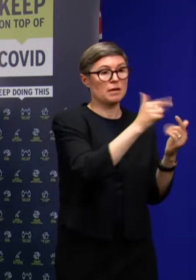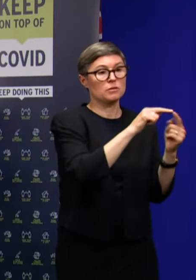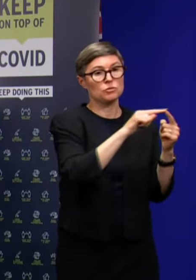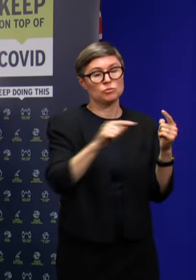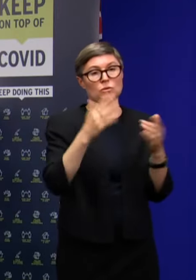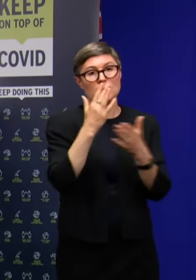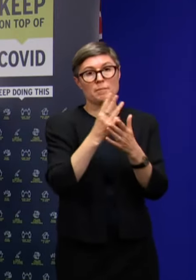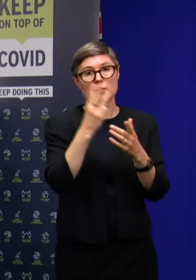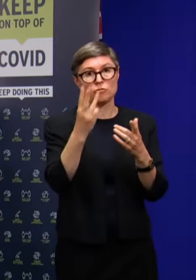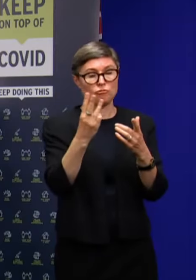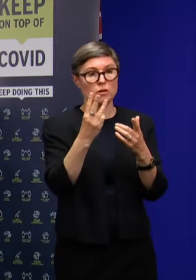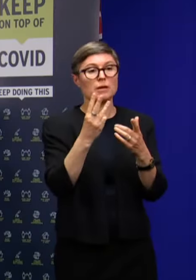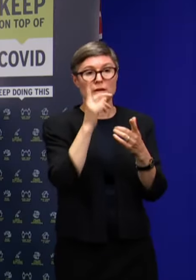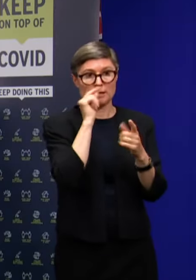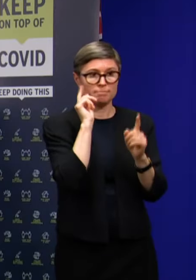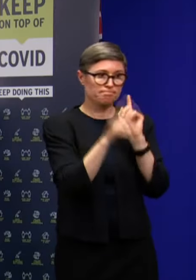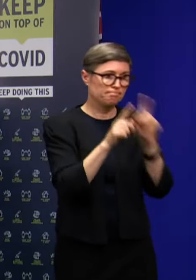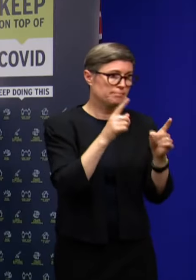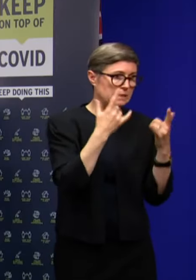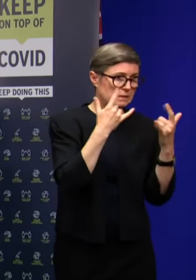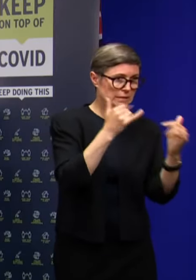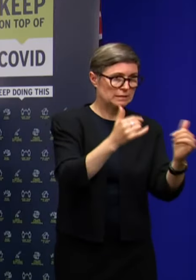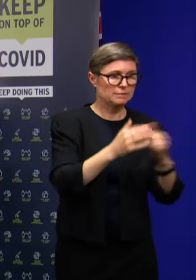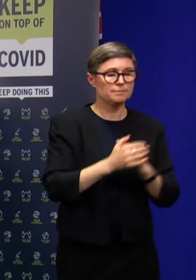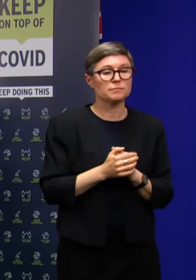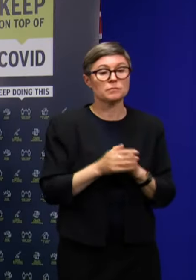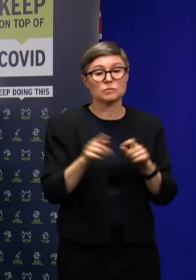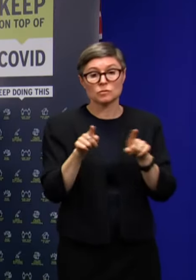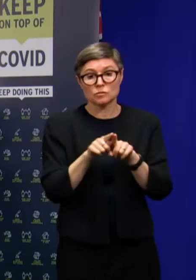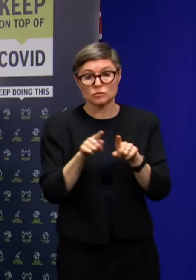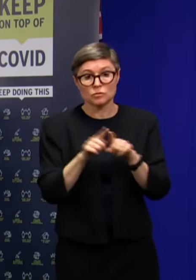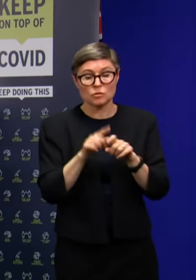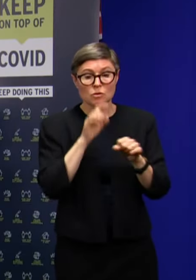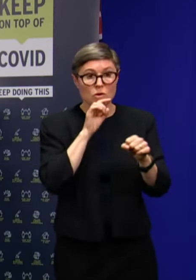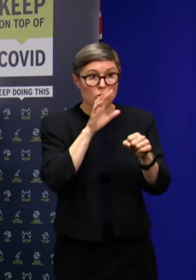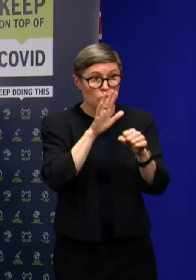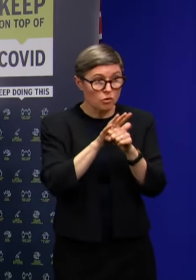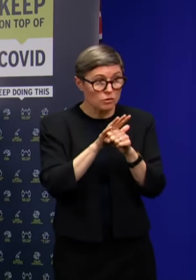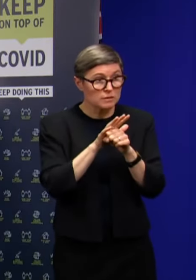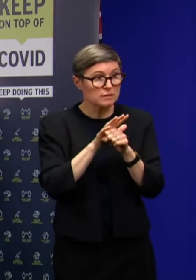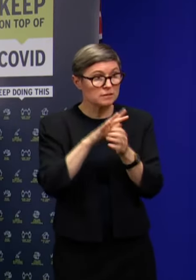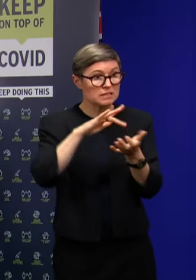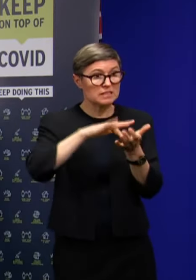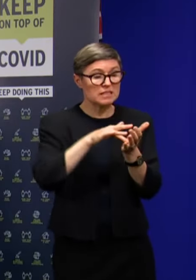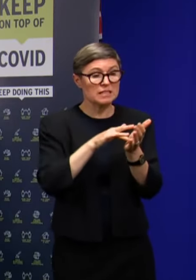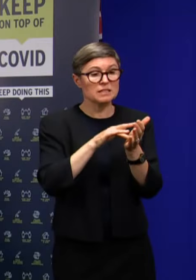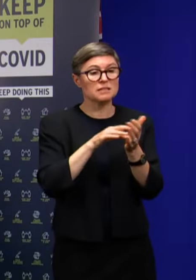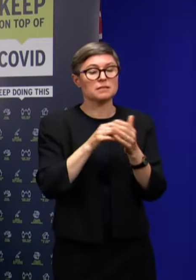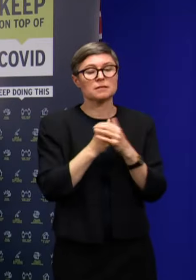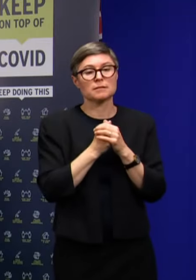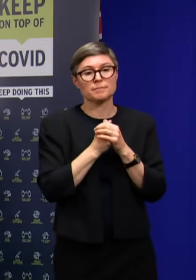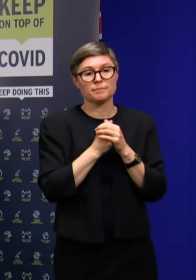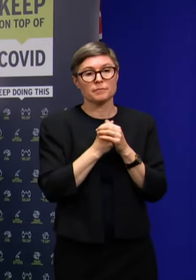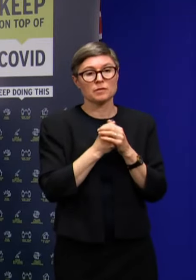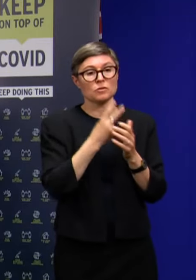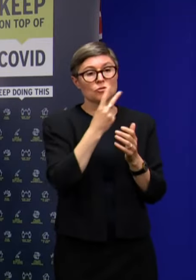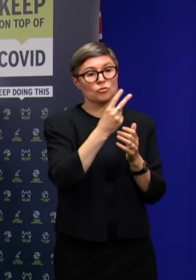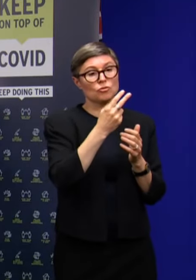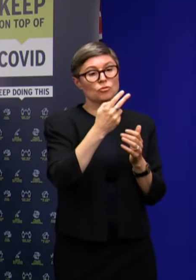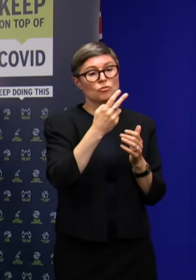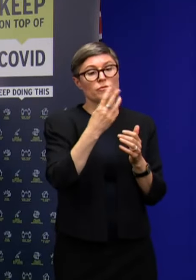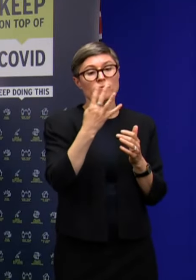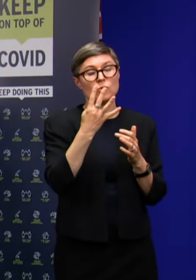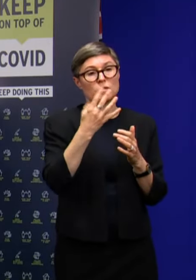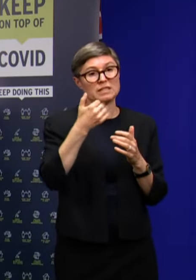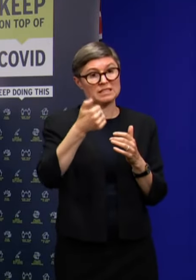to 3.30pm. In addition, the Launceston testing clinic located at 246 to 248 Wellington Street